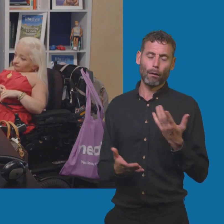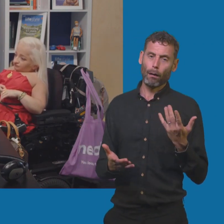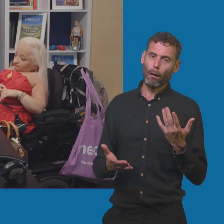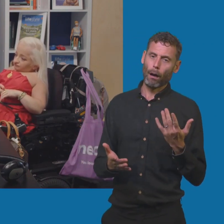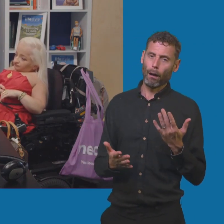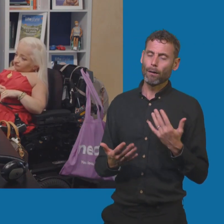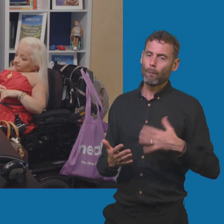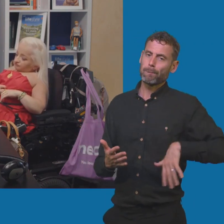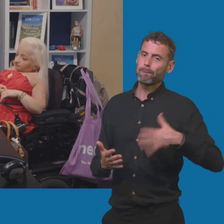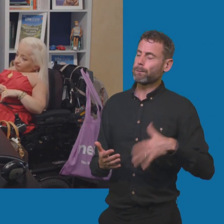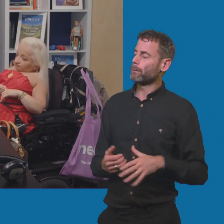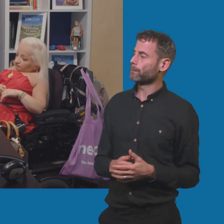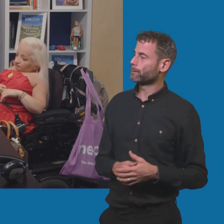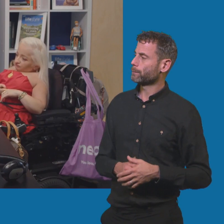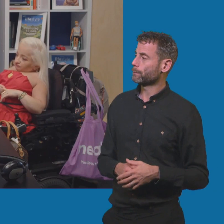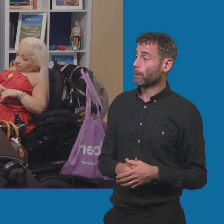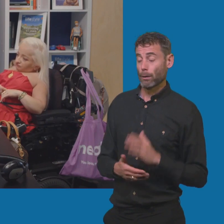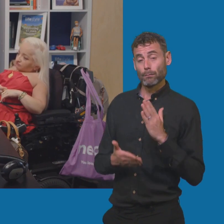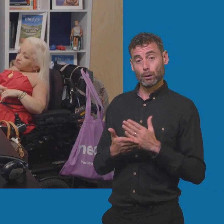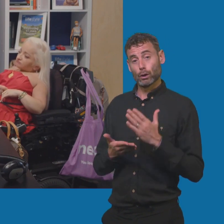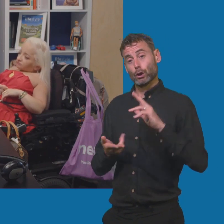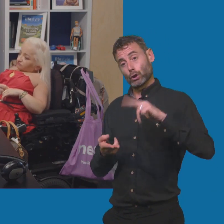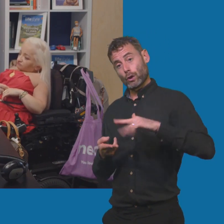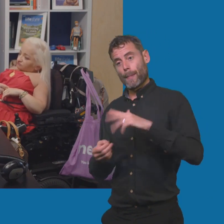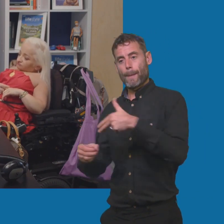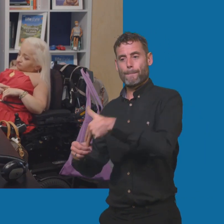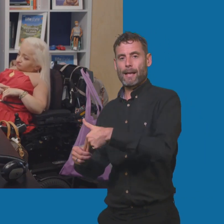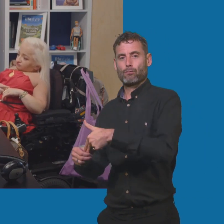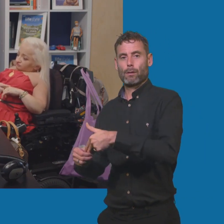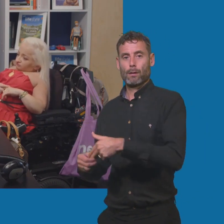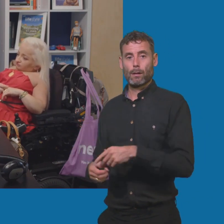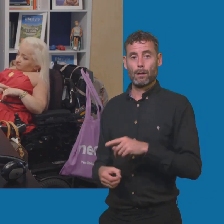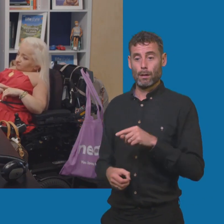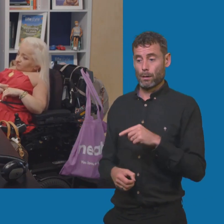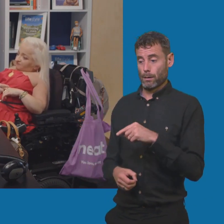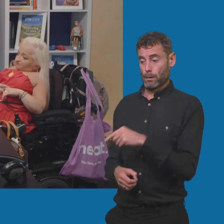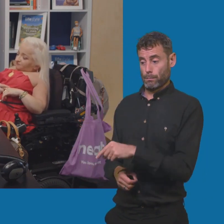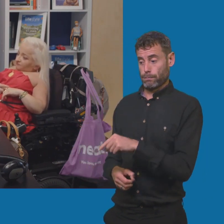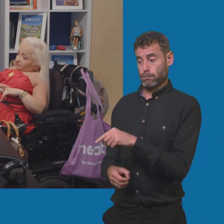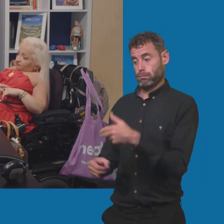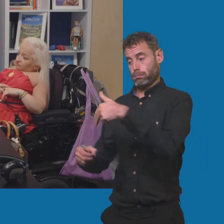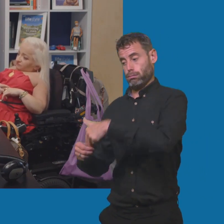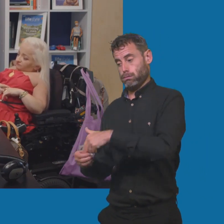in your car. But yeah, it is cheaper. And bear in mind, a tank of fuel will take you further than 200 miles, but not £4.50. Yeah, exactly.